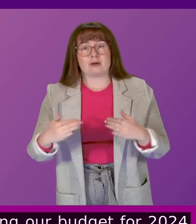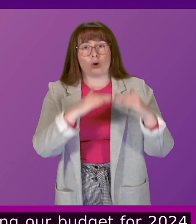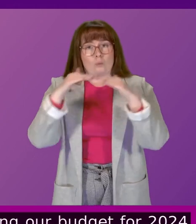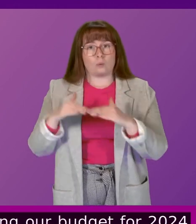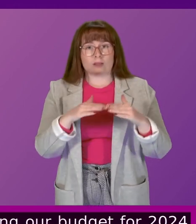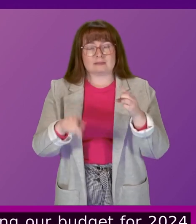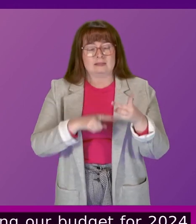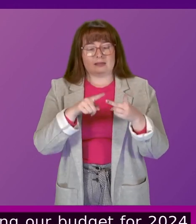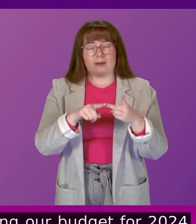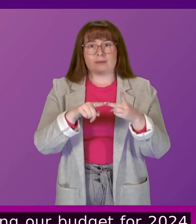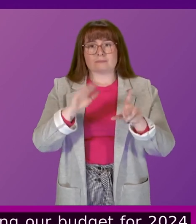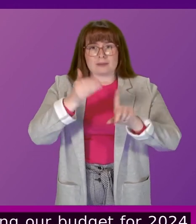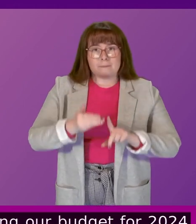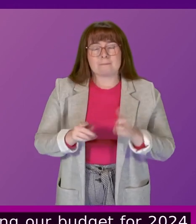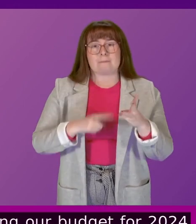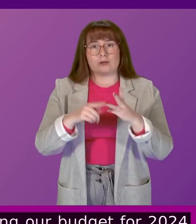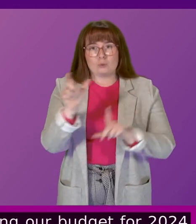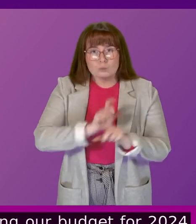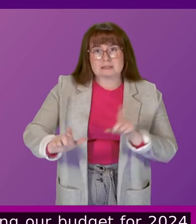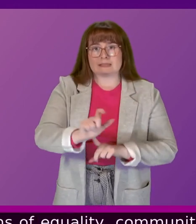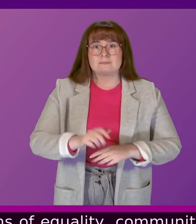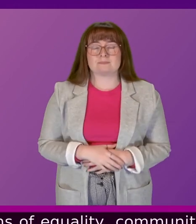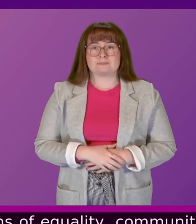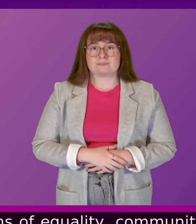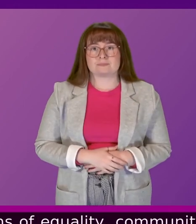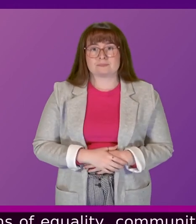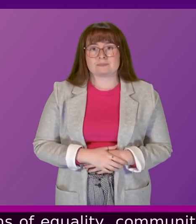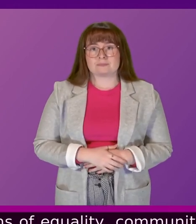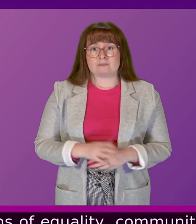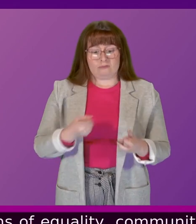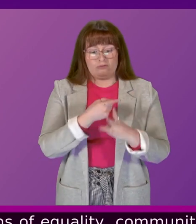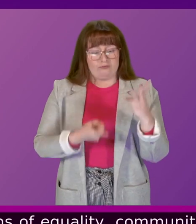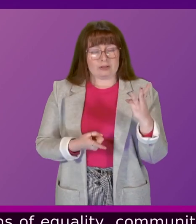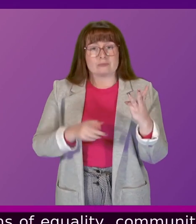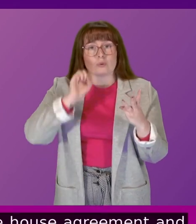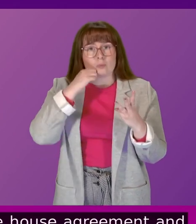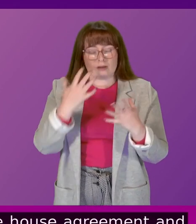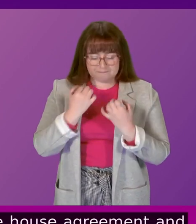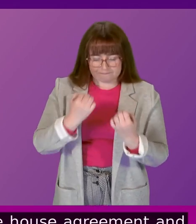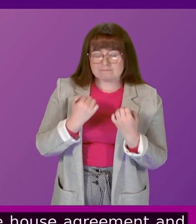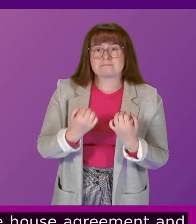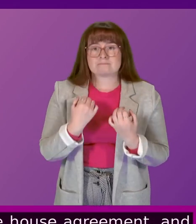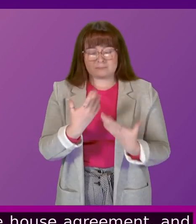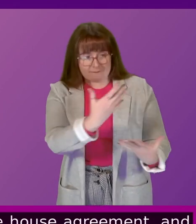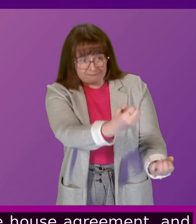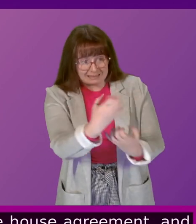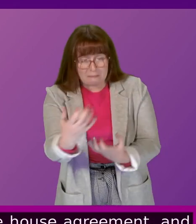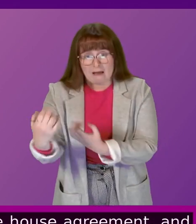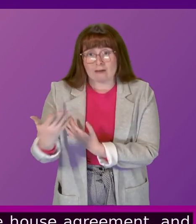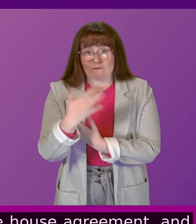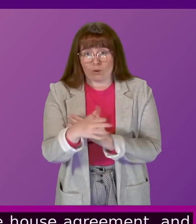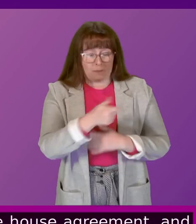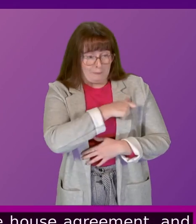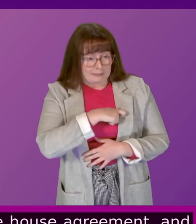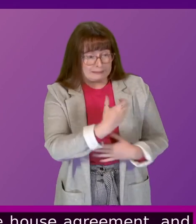community and opportunity and the Beak House Agreement. In doing so, I will be reflecting on the feedback from committees following the pre